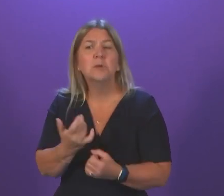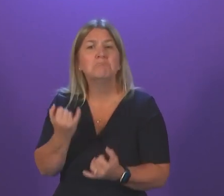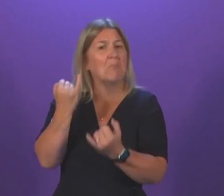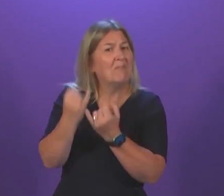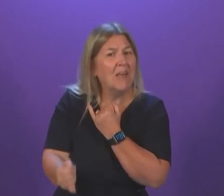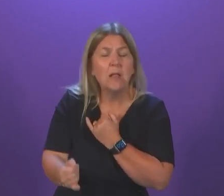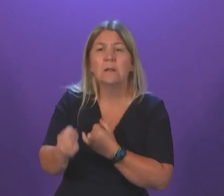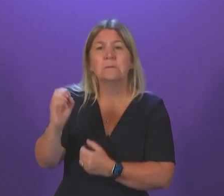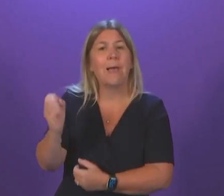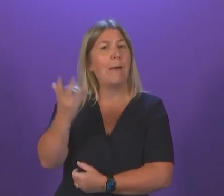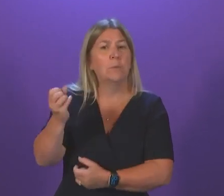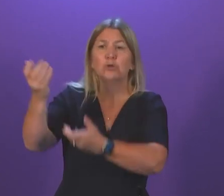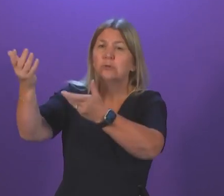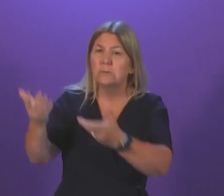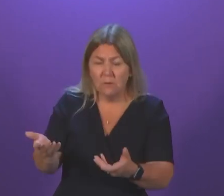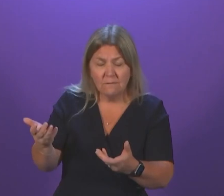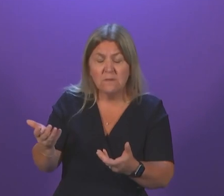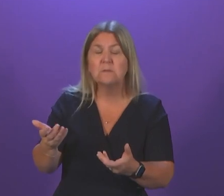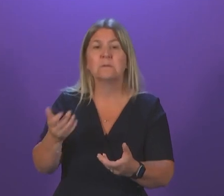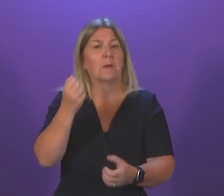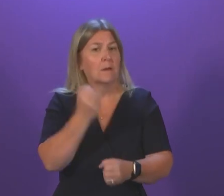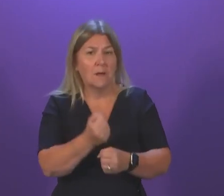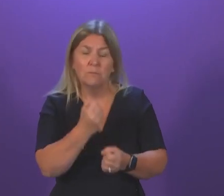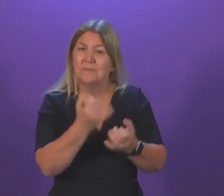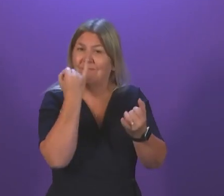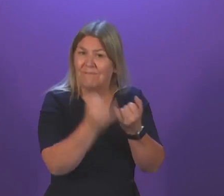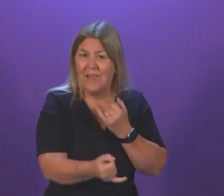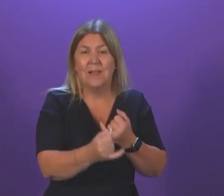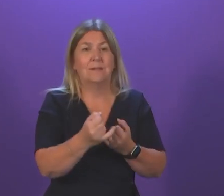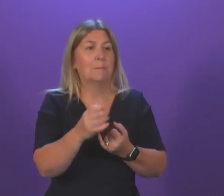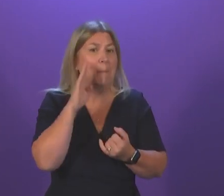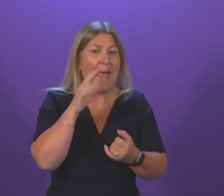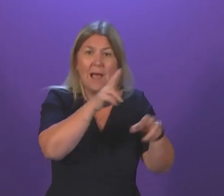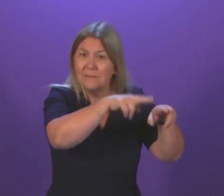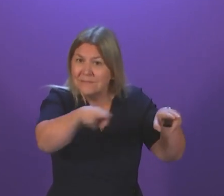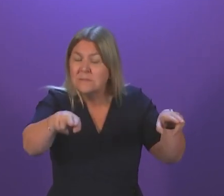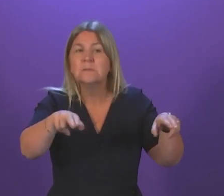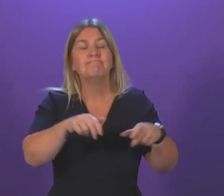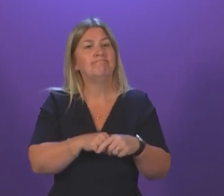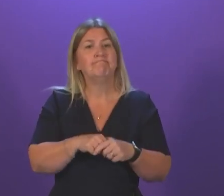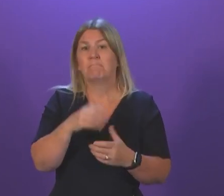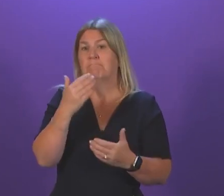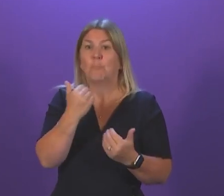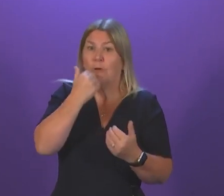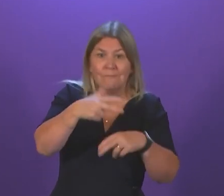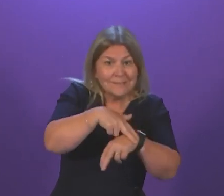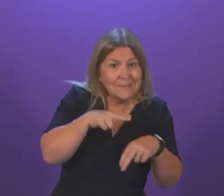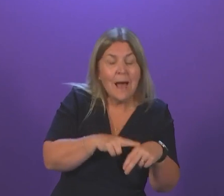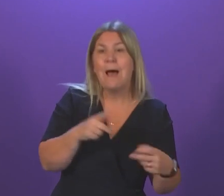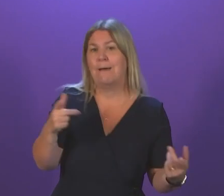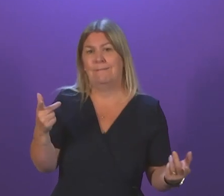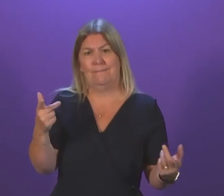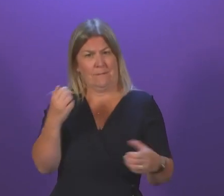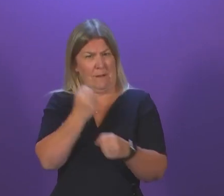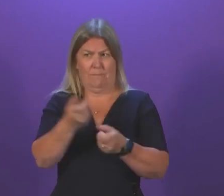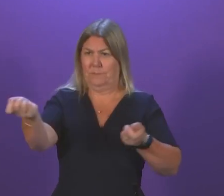reduced the number of hospital beds. This government didn't plug the gaps in Scotland's NHS workforce. First Minister, which of